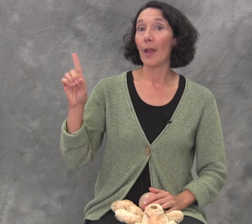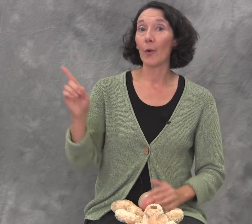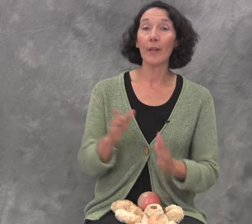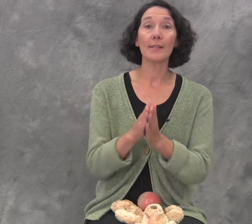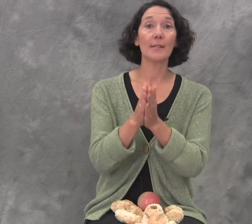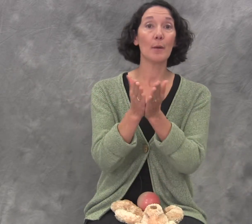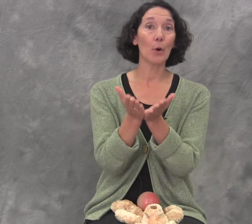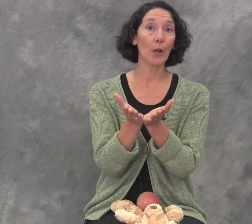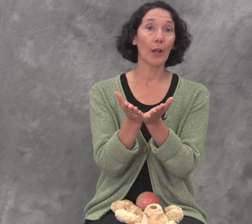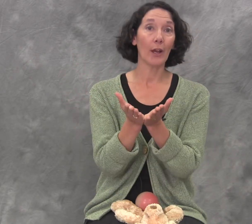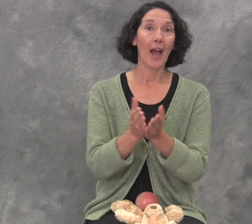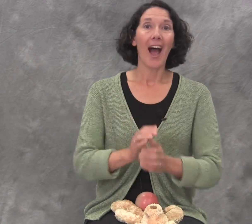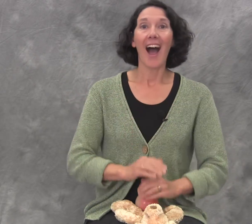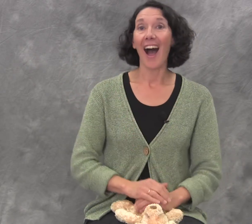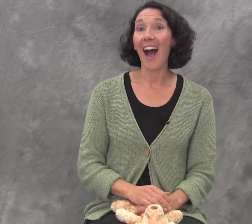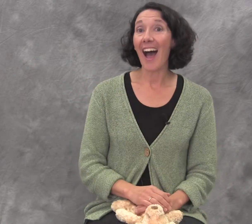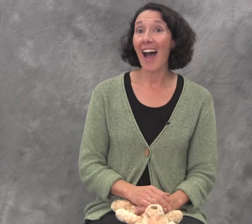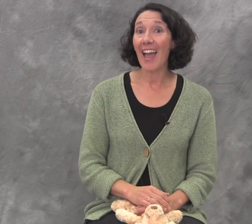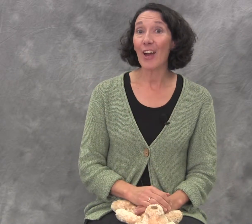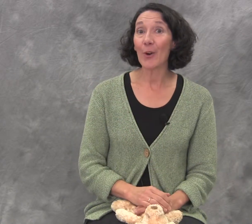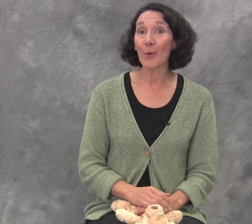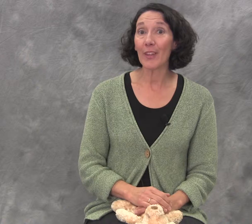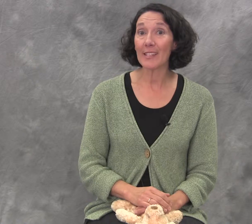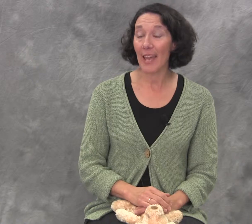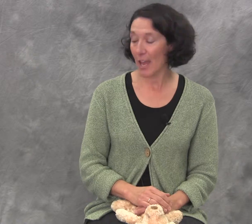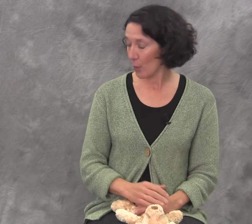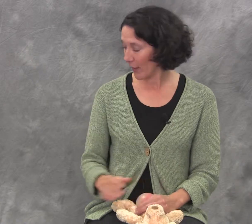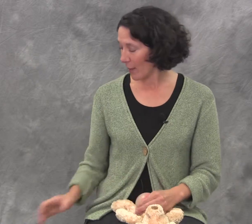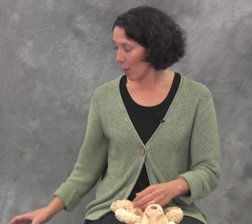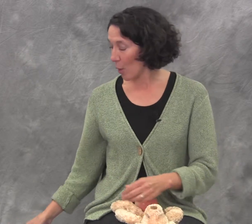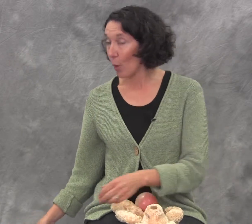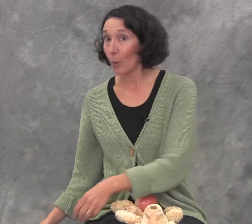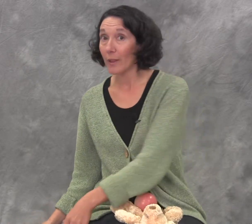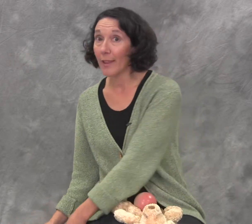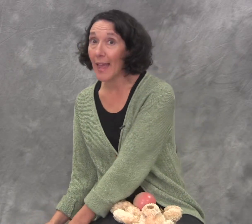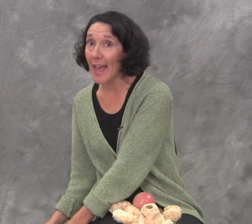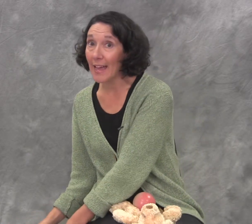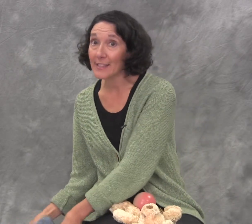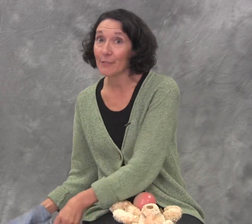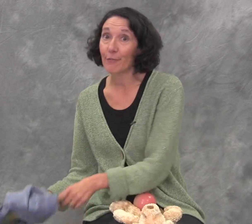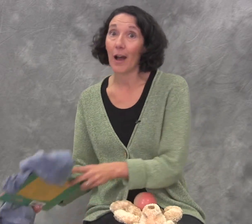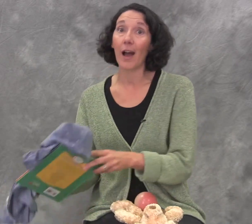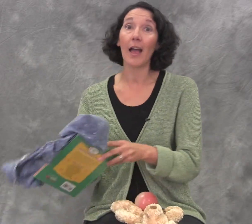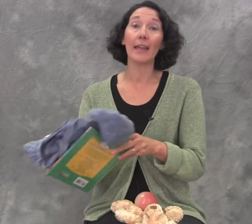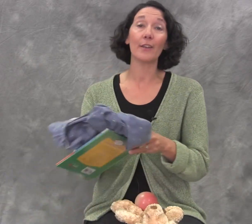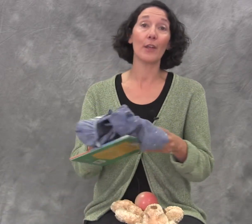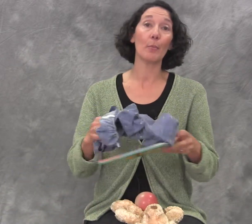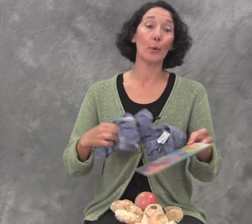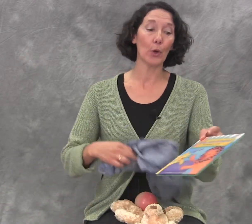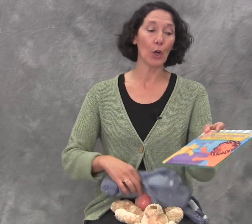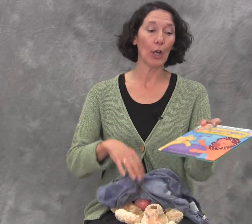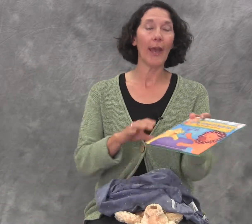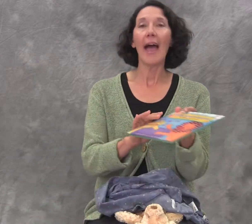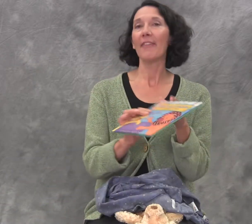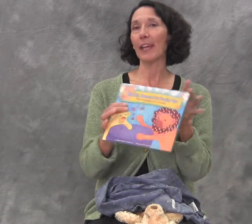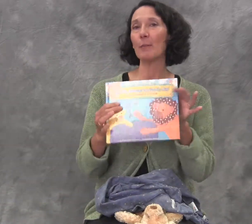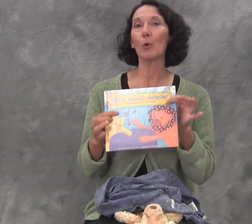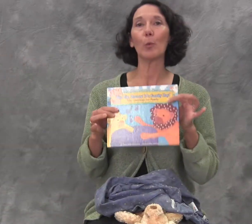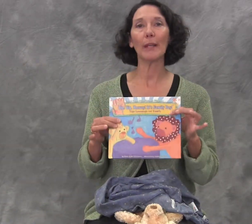is the book? Hi ho the dairy oh let's find the book. And that can be a